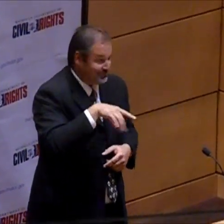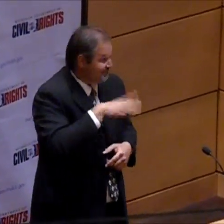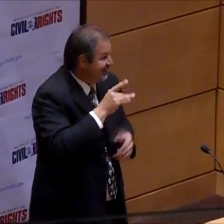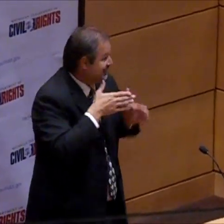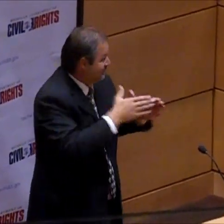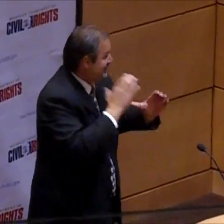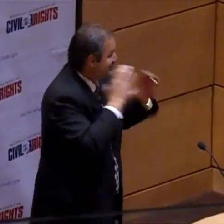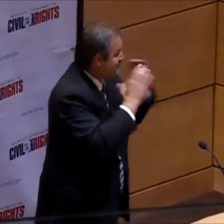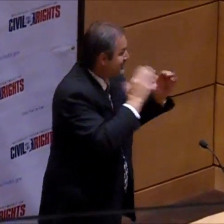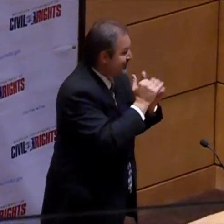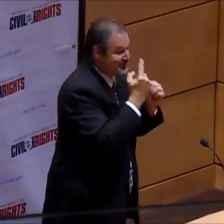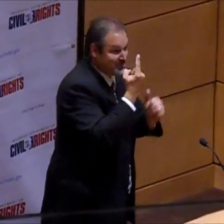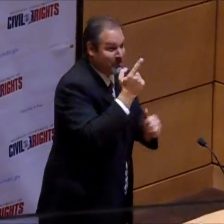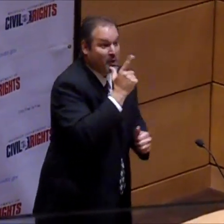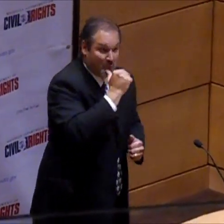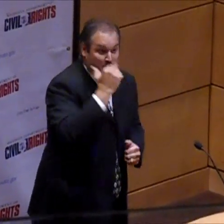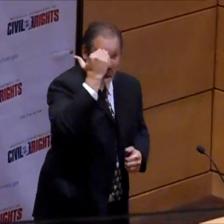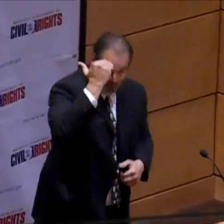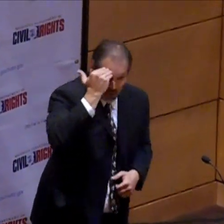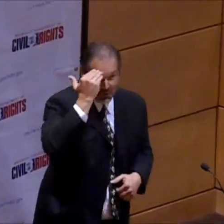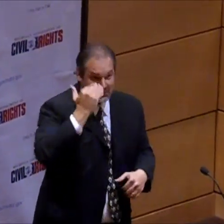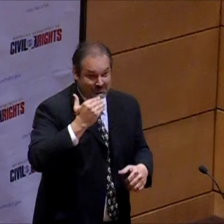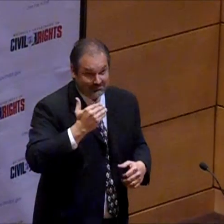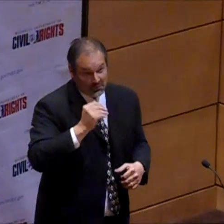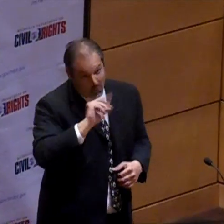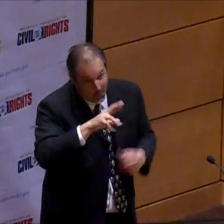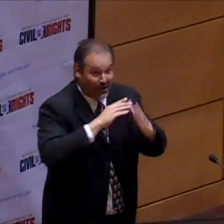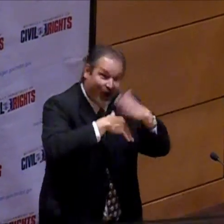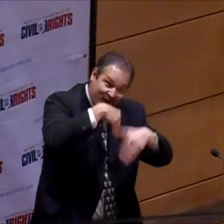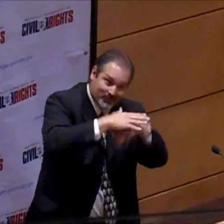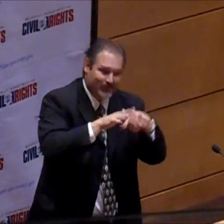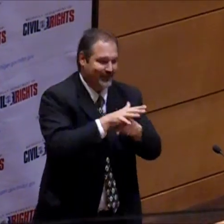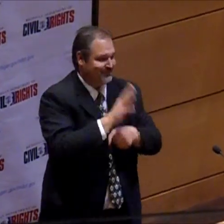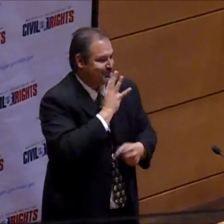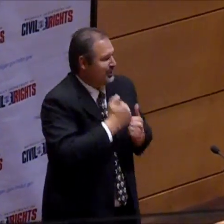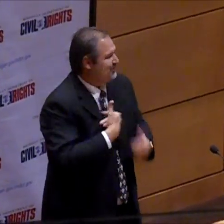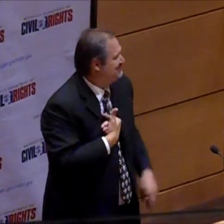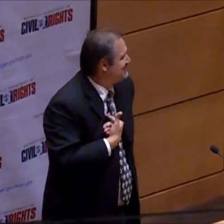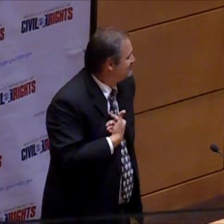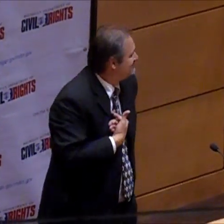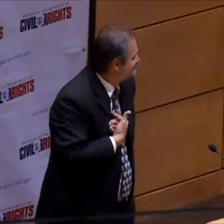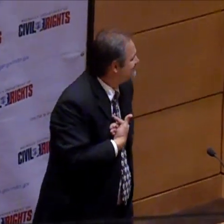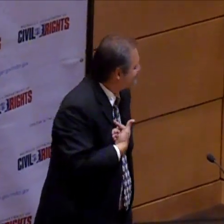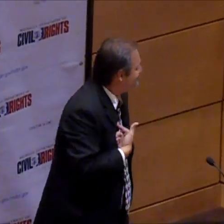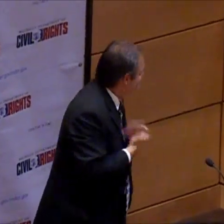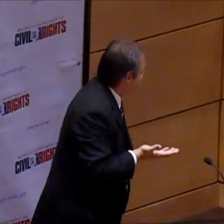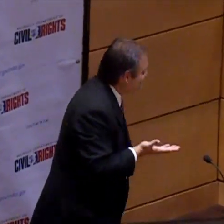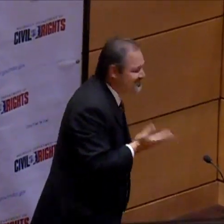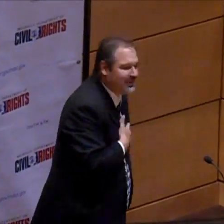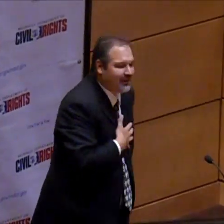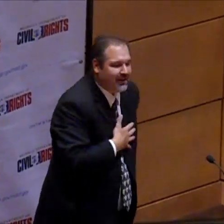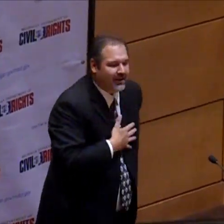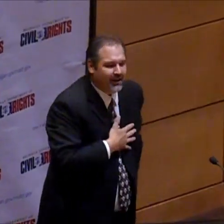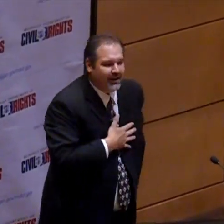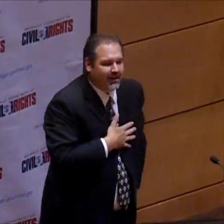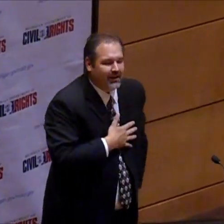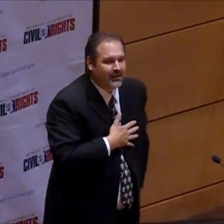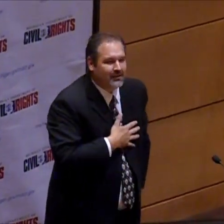was a struggle. Because I could find a way to communicate with somebody who, you know, knows the building and is comfortable enough to sit there and talk with